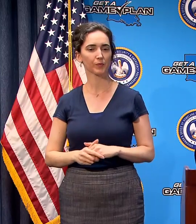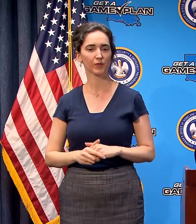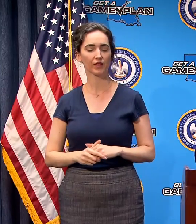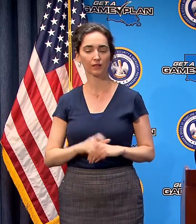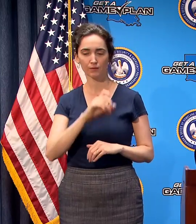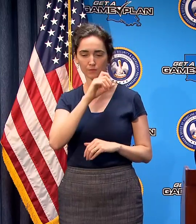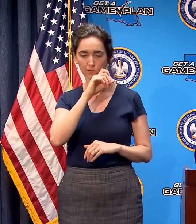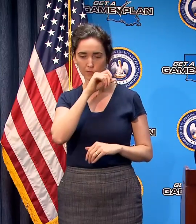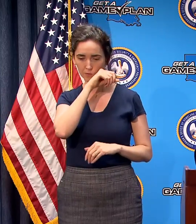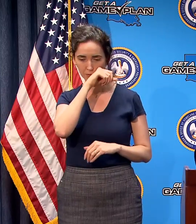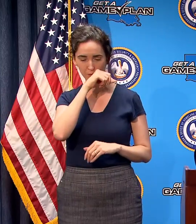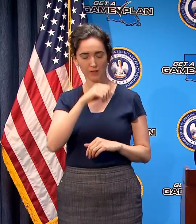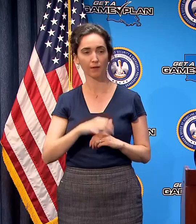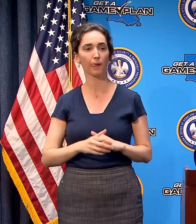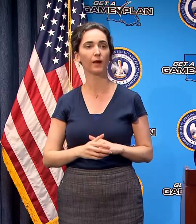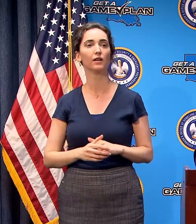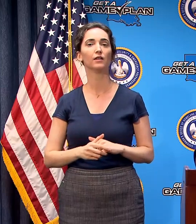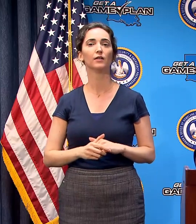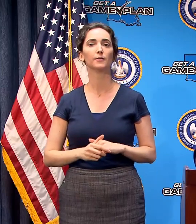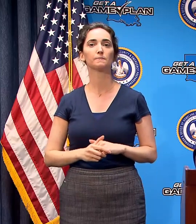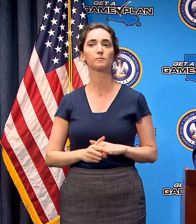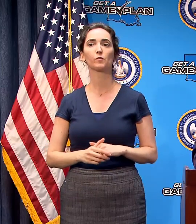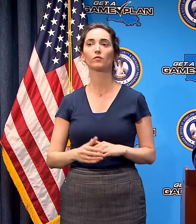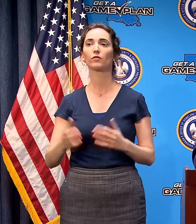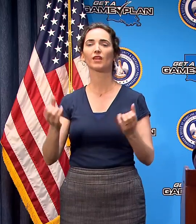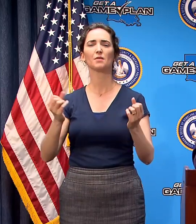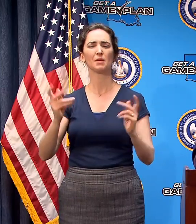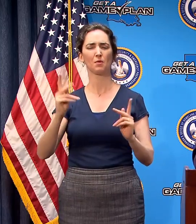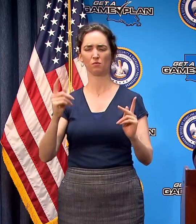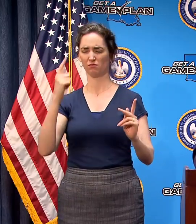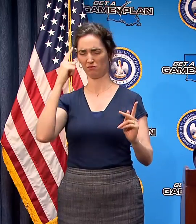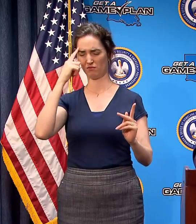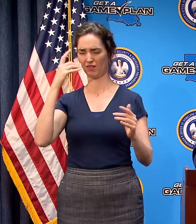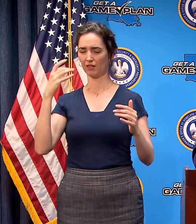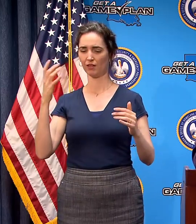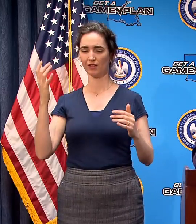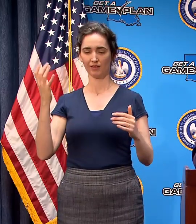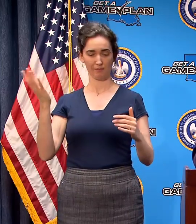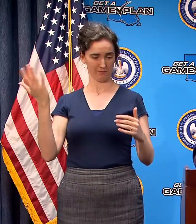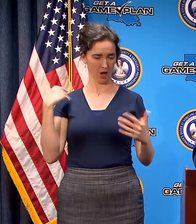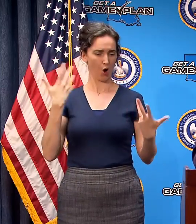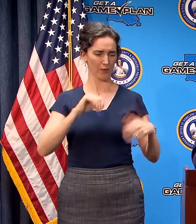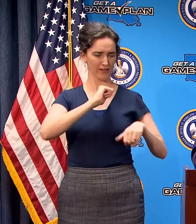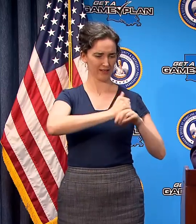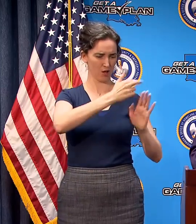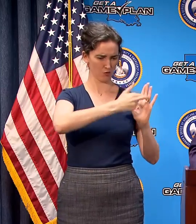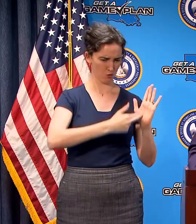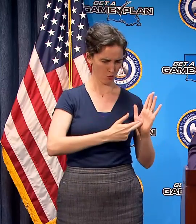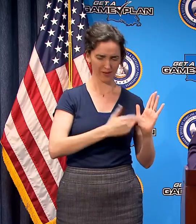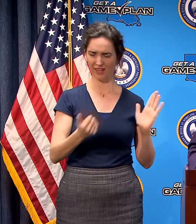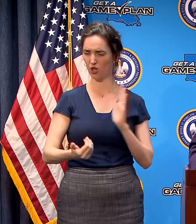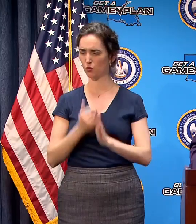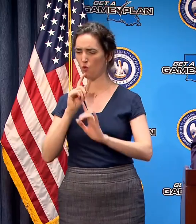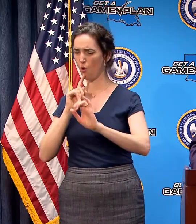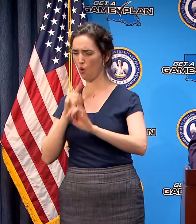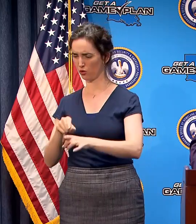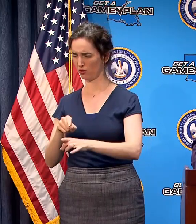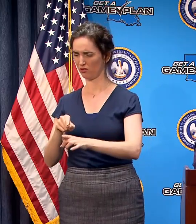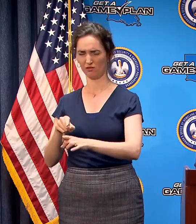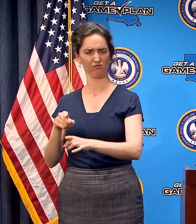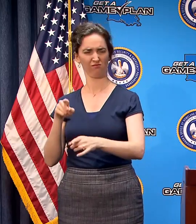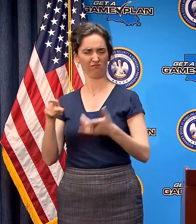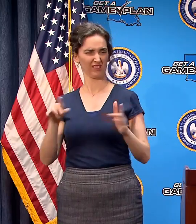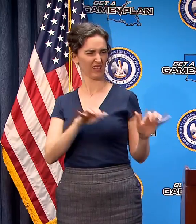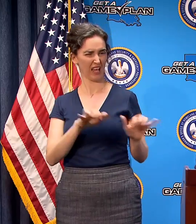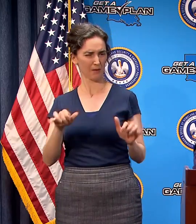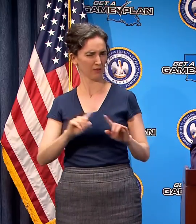many people will ask how this stay at home order is different than what we already have in place well this order expands the businesses that are